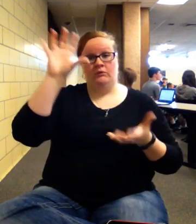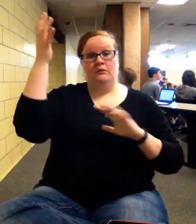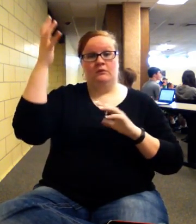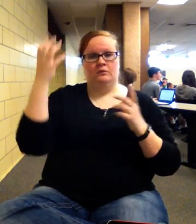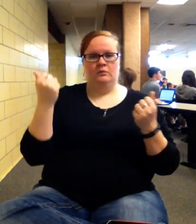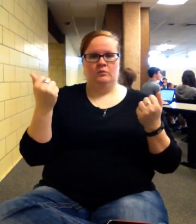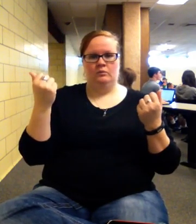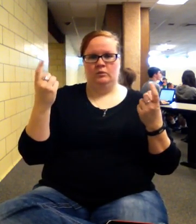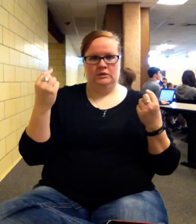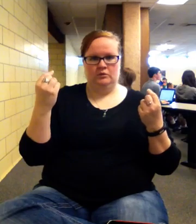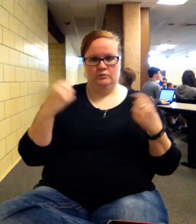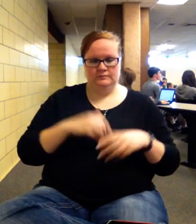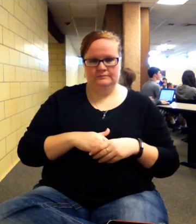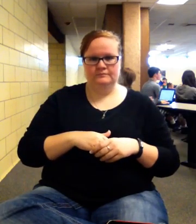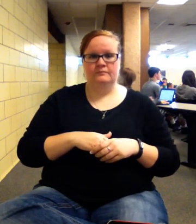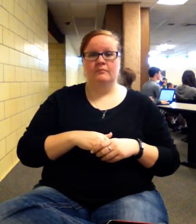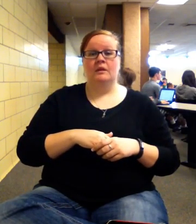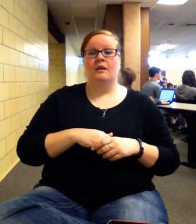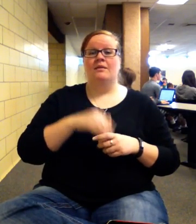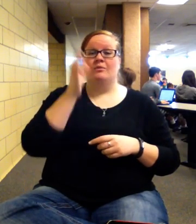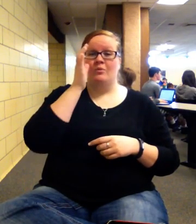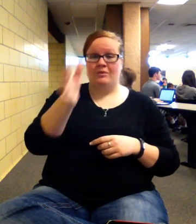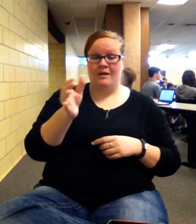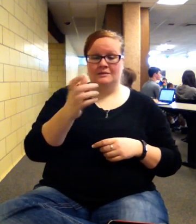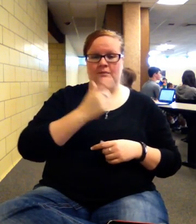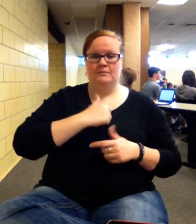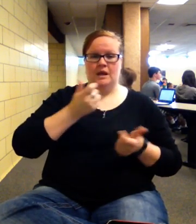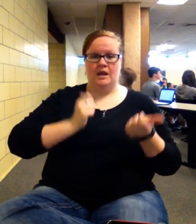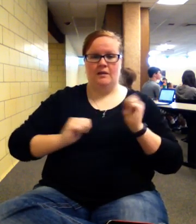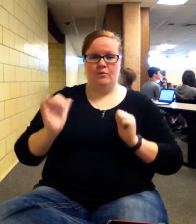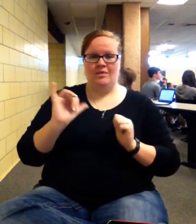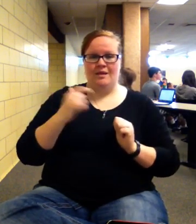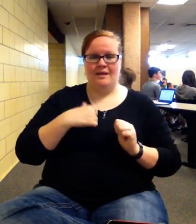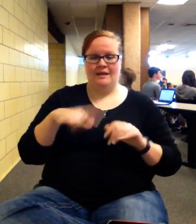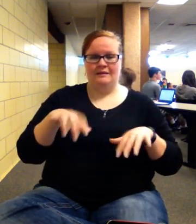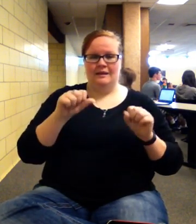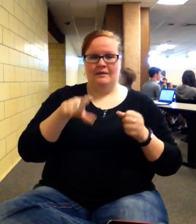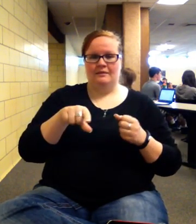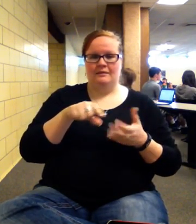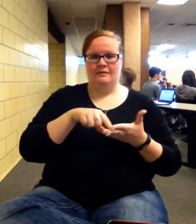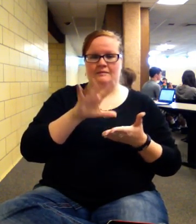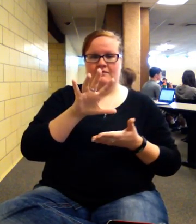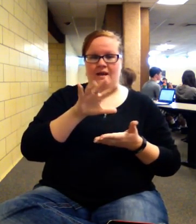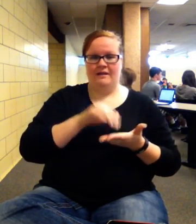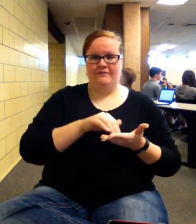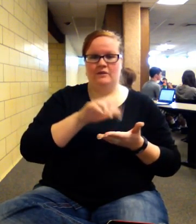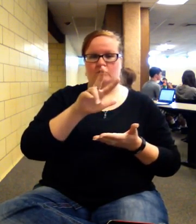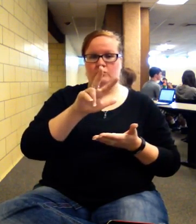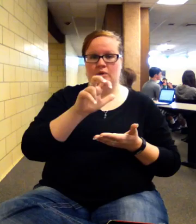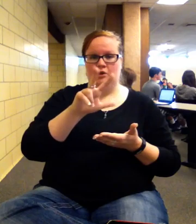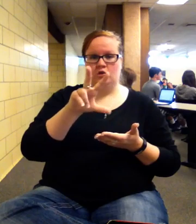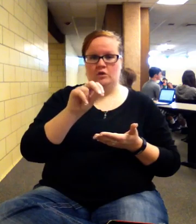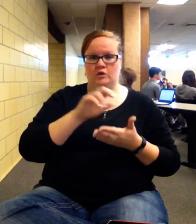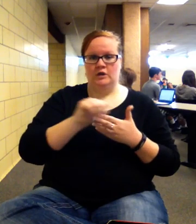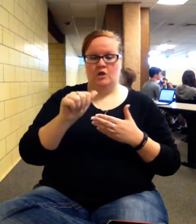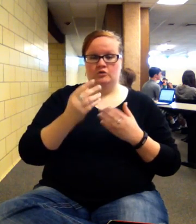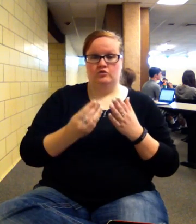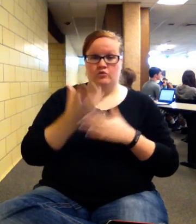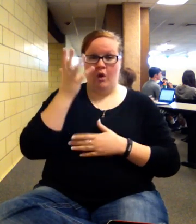do. So the concept is I'm going to pretend like I'm going to take this $5,330 and grow it to its future value because I'm going to invest